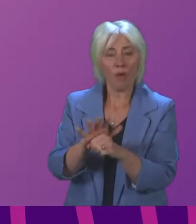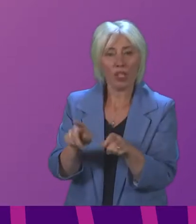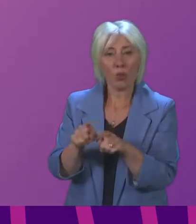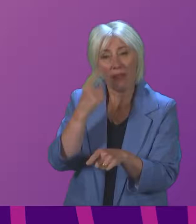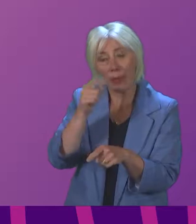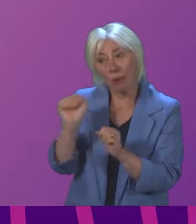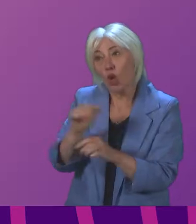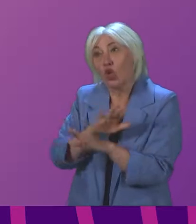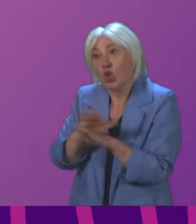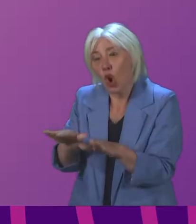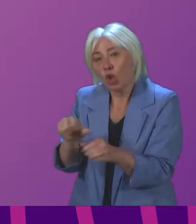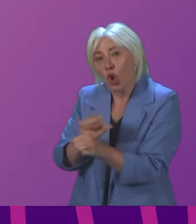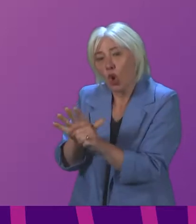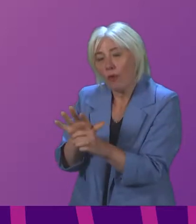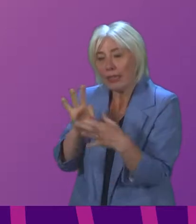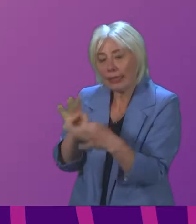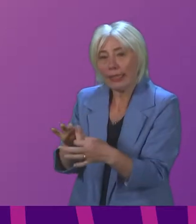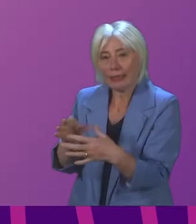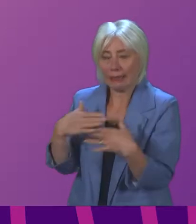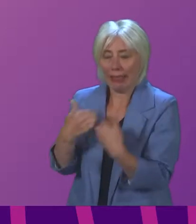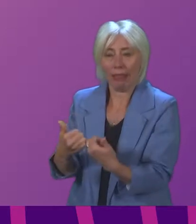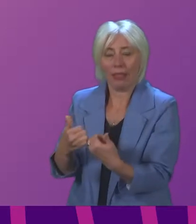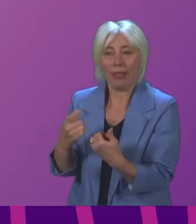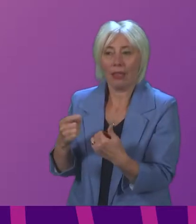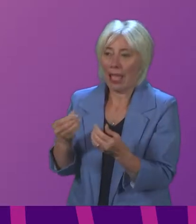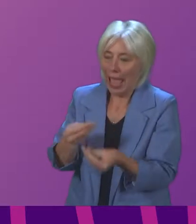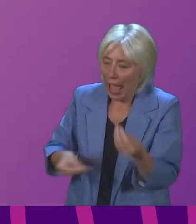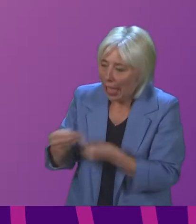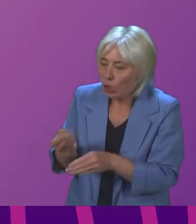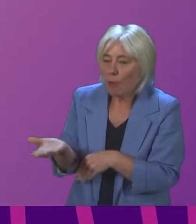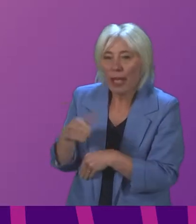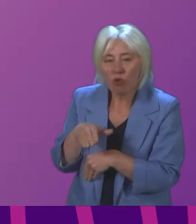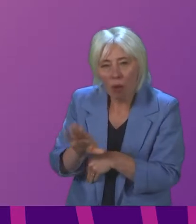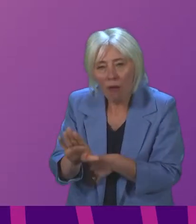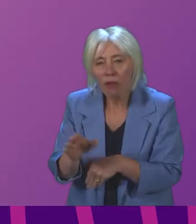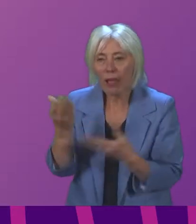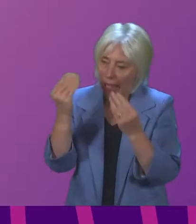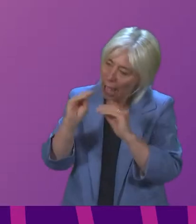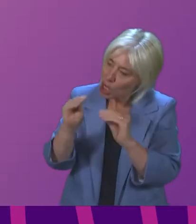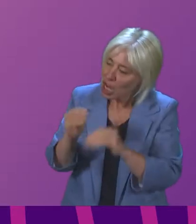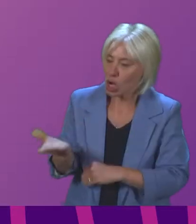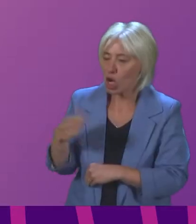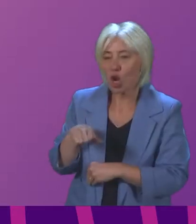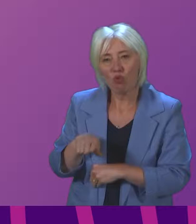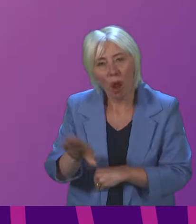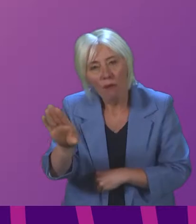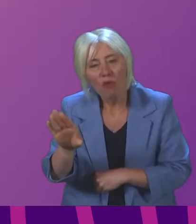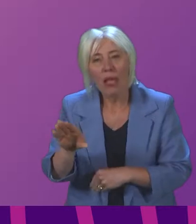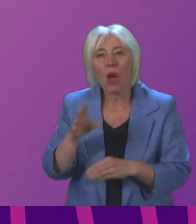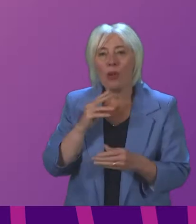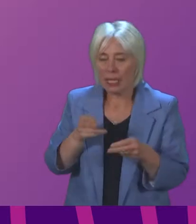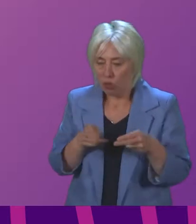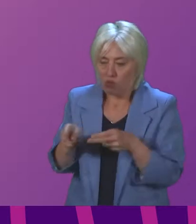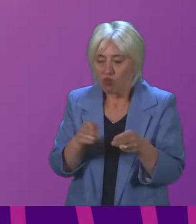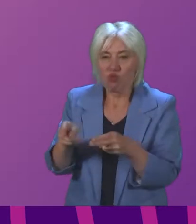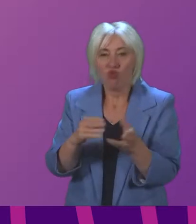-COVID health issues educational recovery economic recovery and have a route map out of the worst of COVID in the end we have